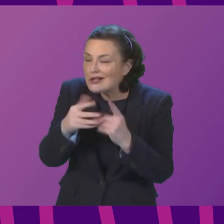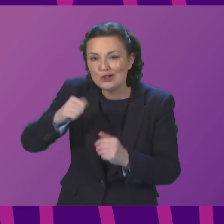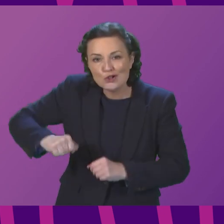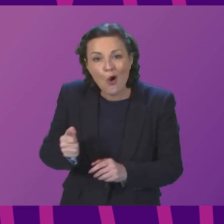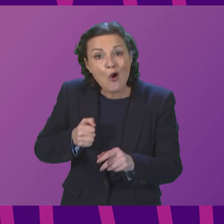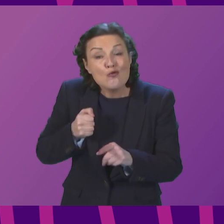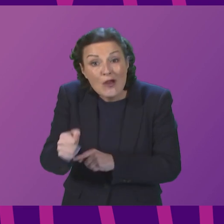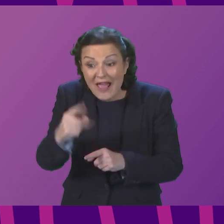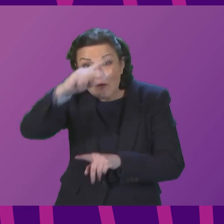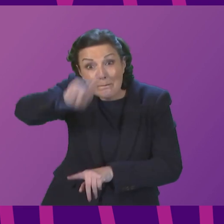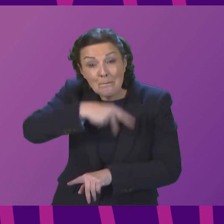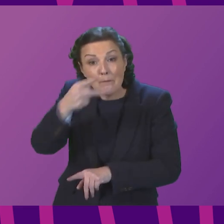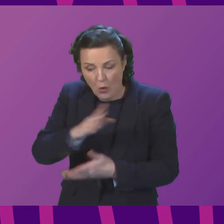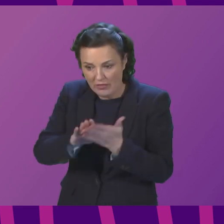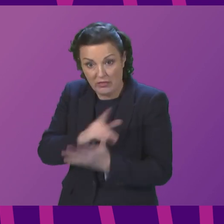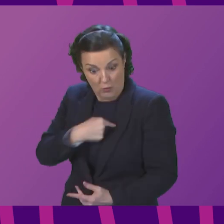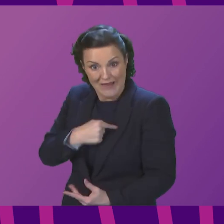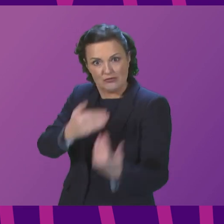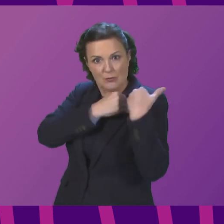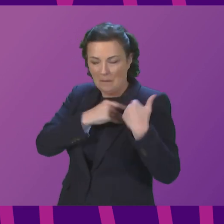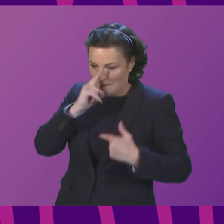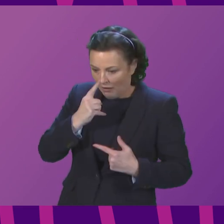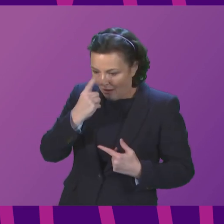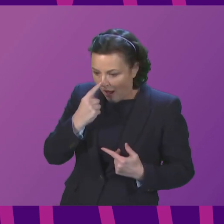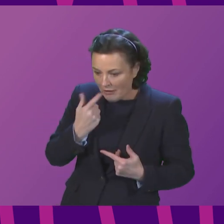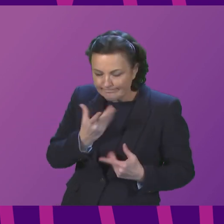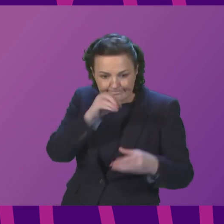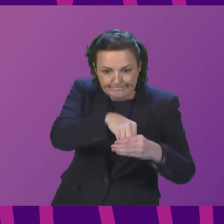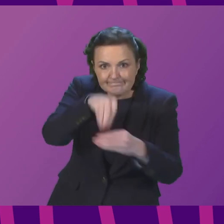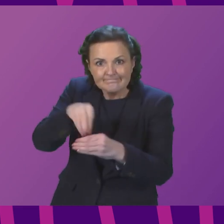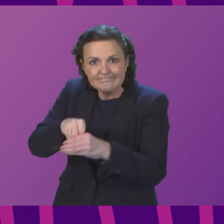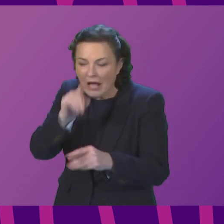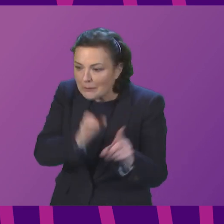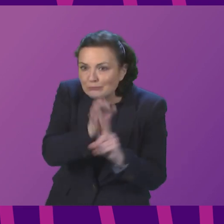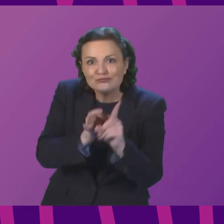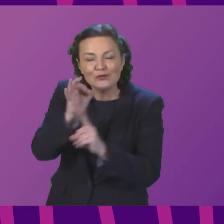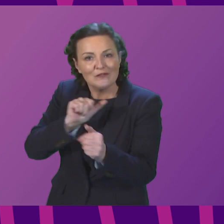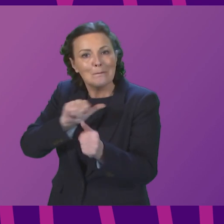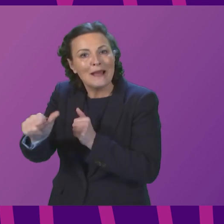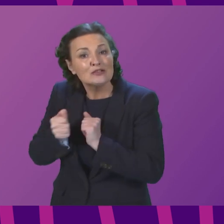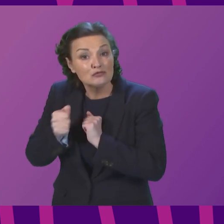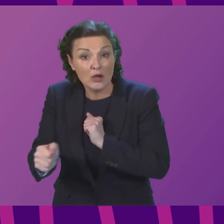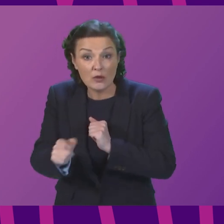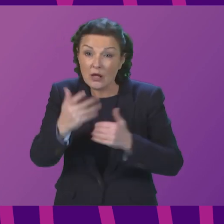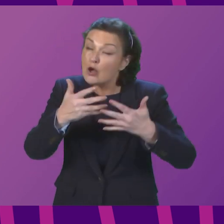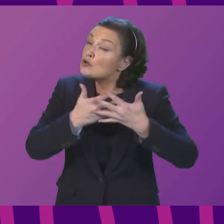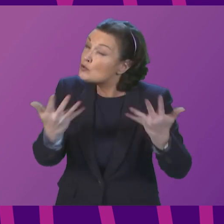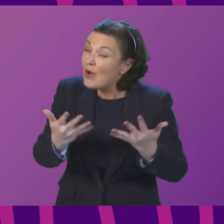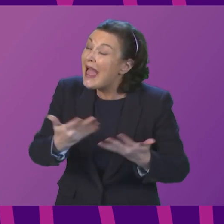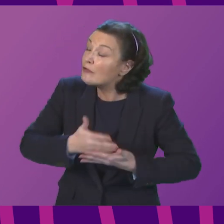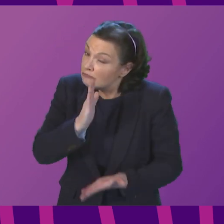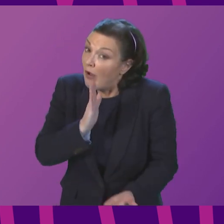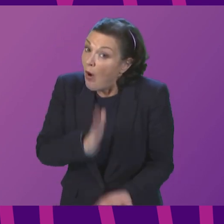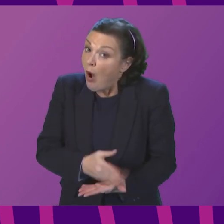parliament, then we will be better able to provide the railway services that people in Scotland want and expect. So anyone with a genuine